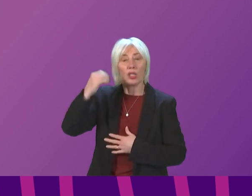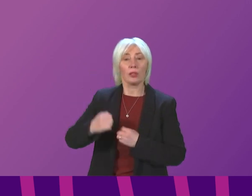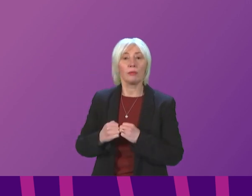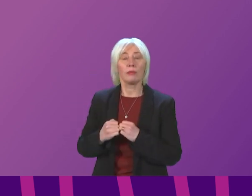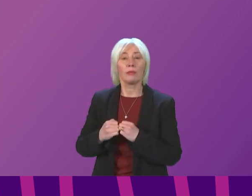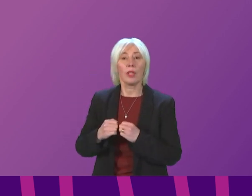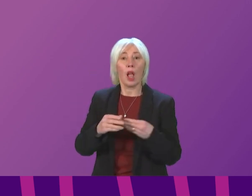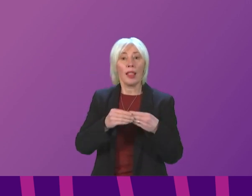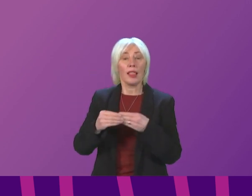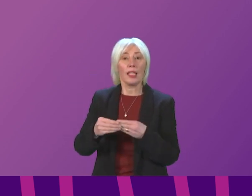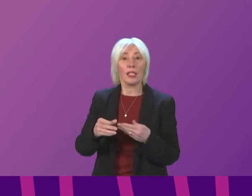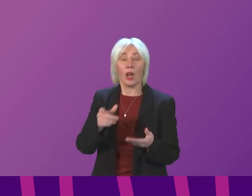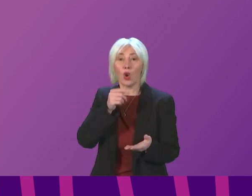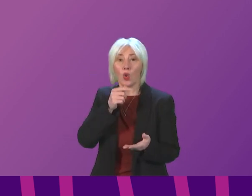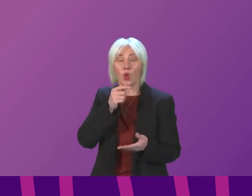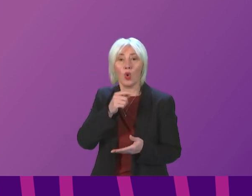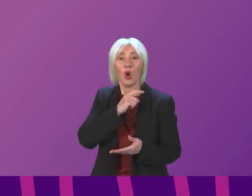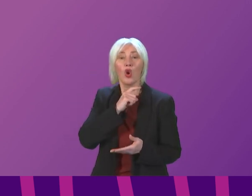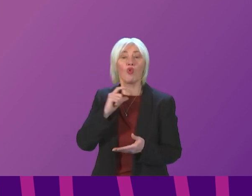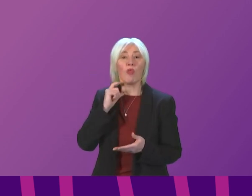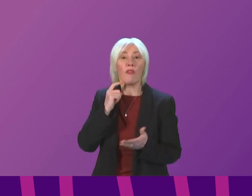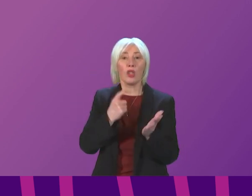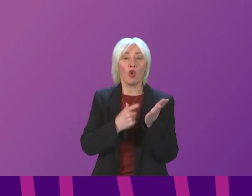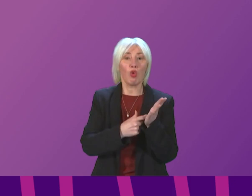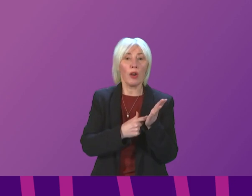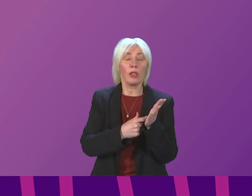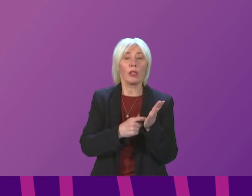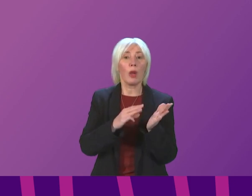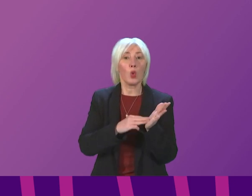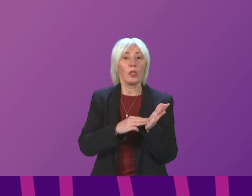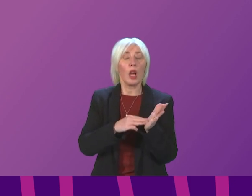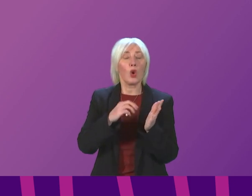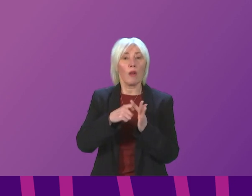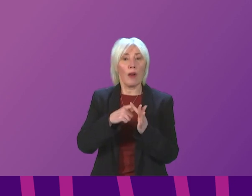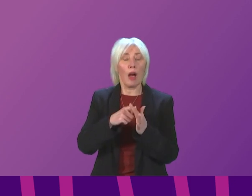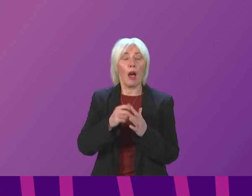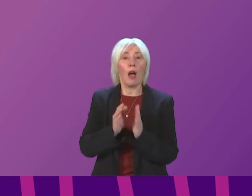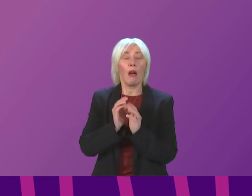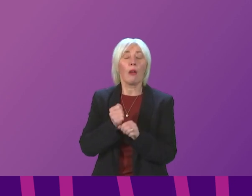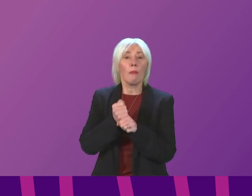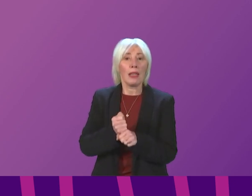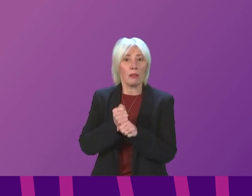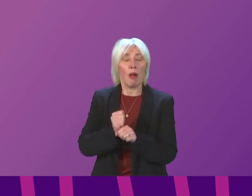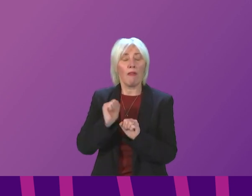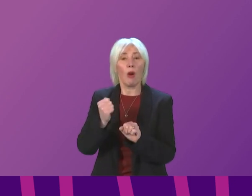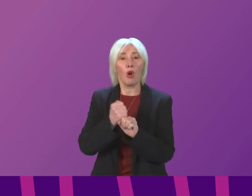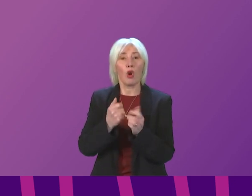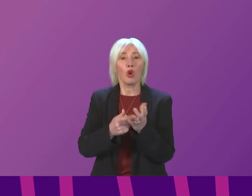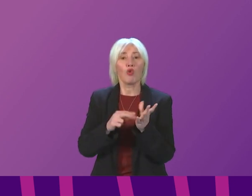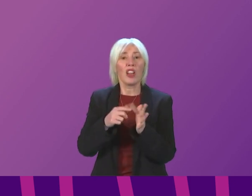reflection leader today is Reverend Ronald Matunda Kufa, Minister Kirk of the Holyrood, Grangemouth.